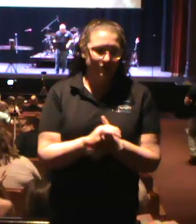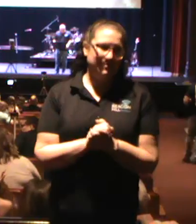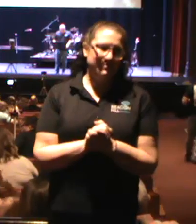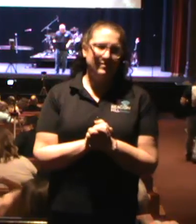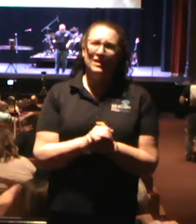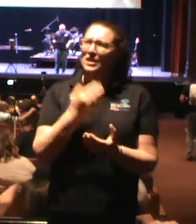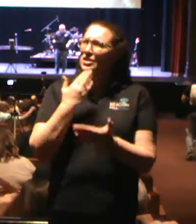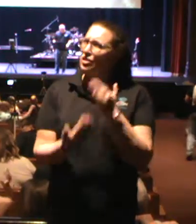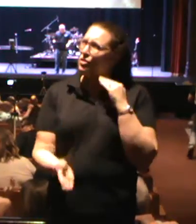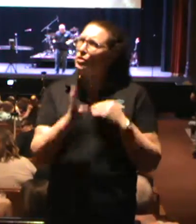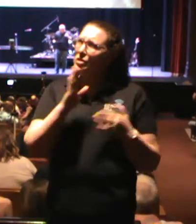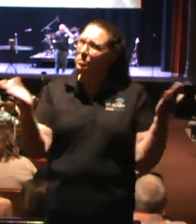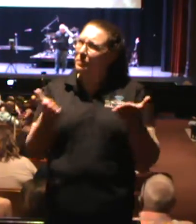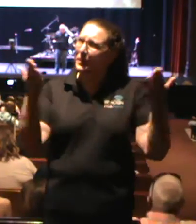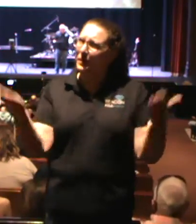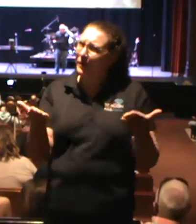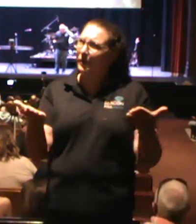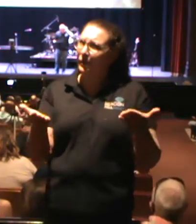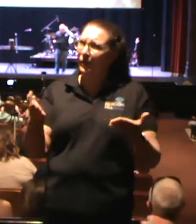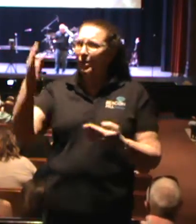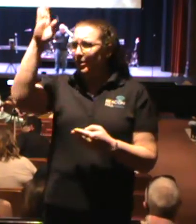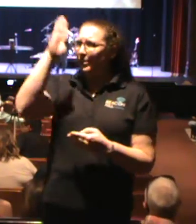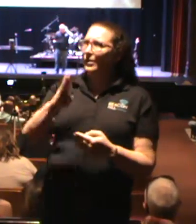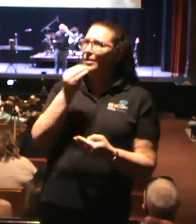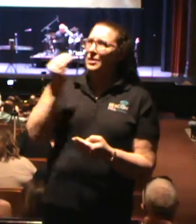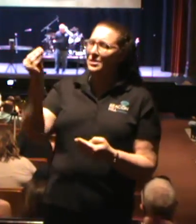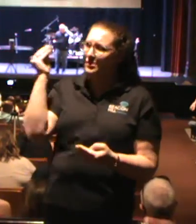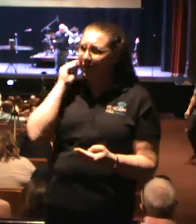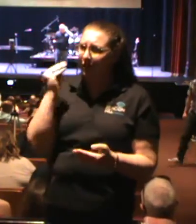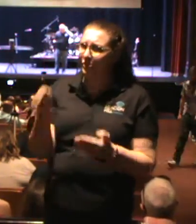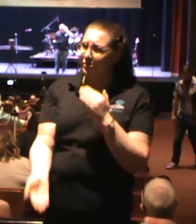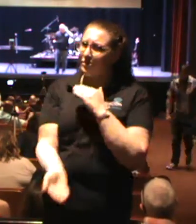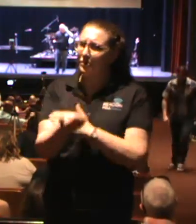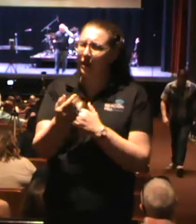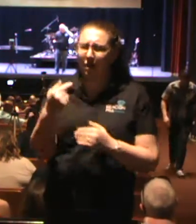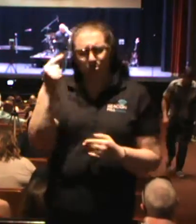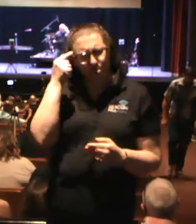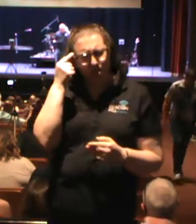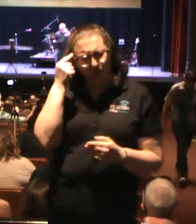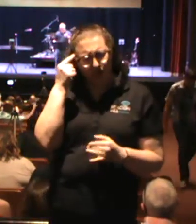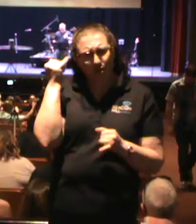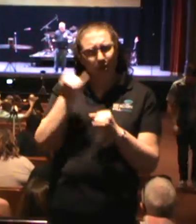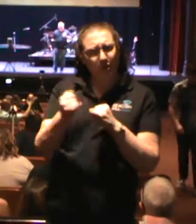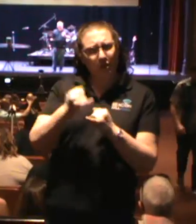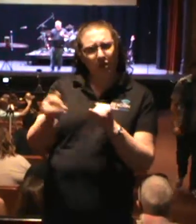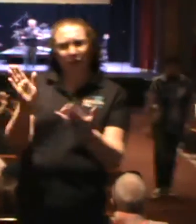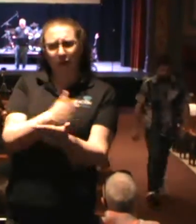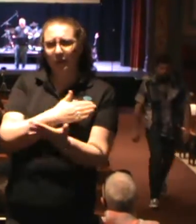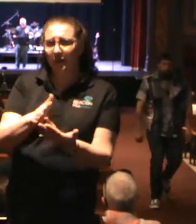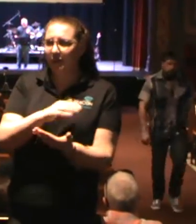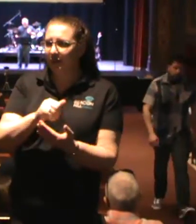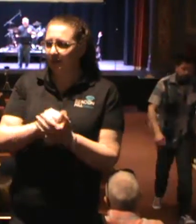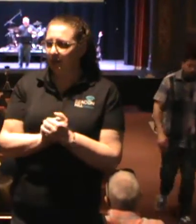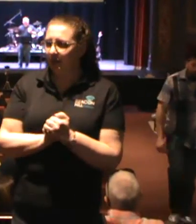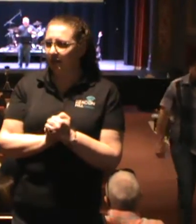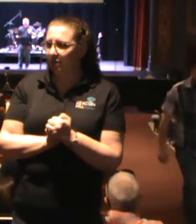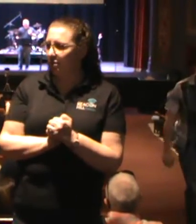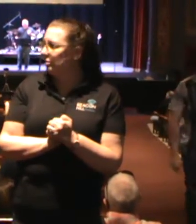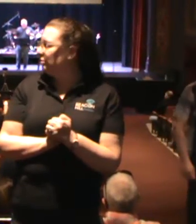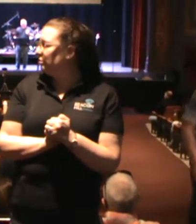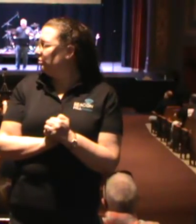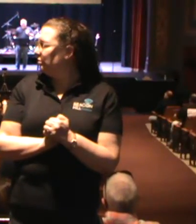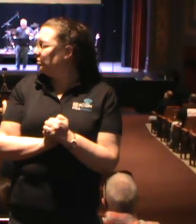It is good to be here in the house of the Lord this morning. I was just sitting here taking up during that last song. Don't I have to go through metal detectors you're giving me here today?